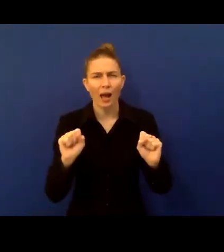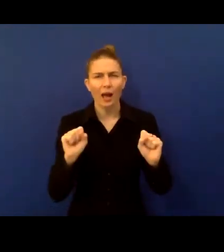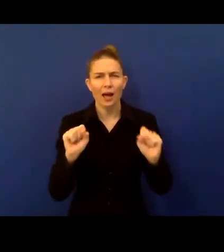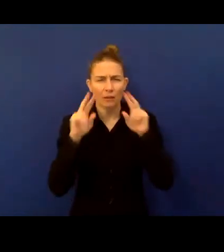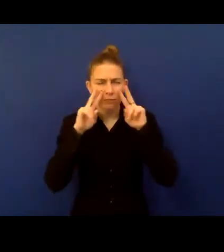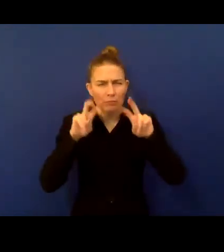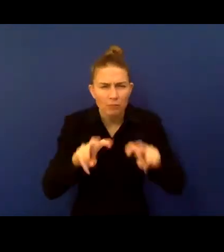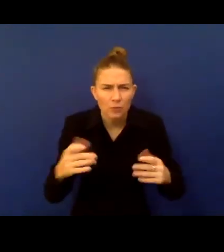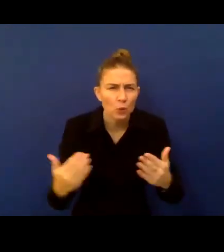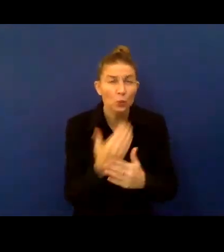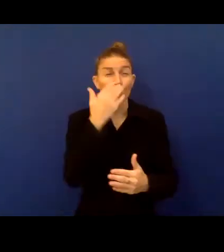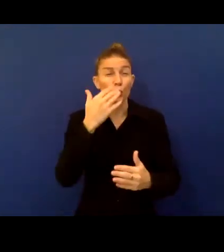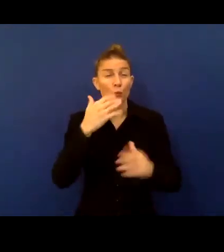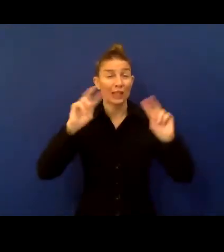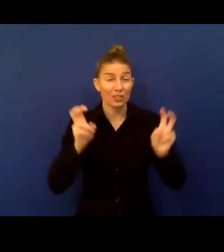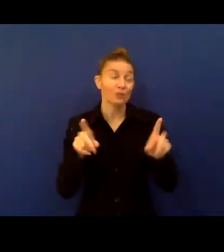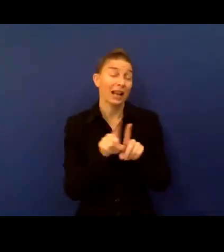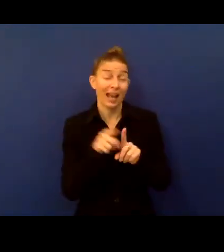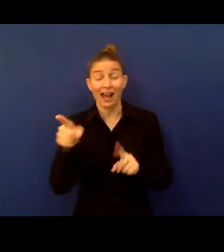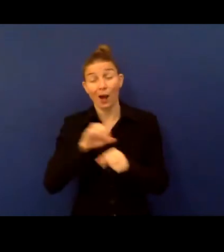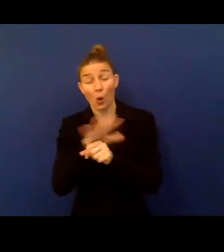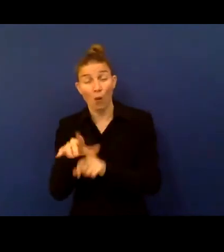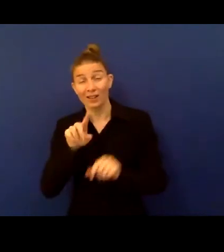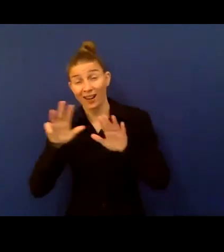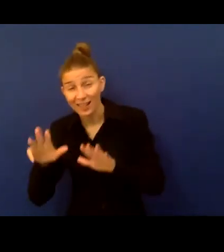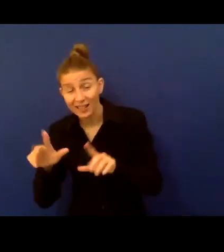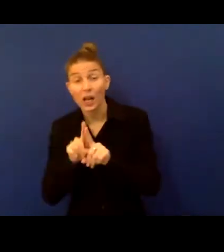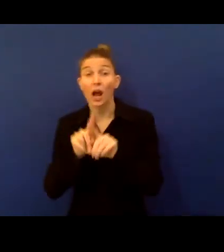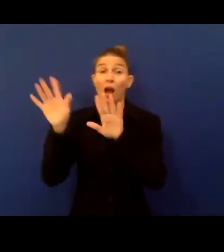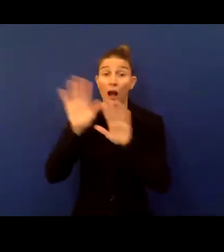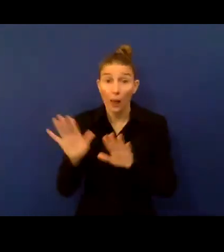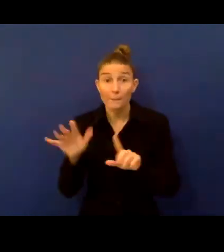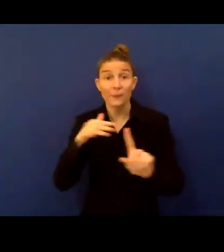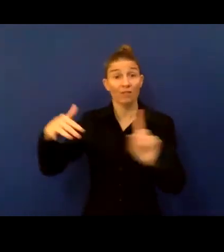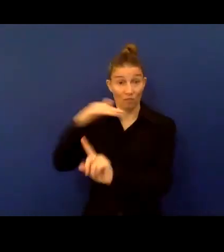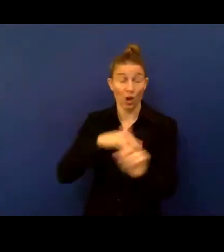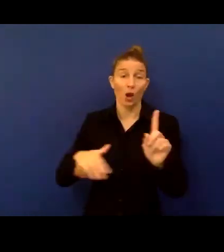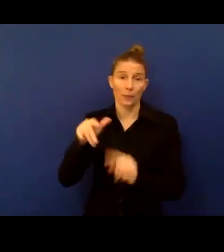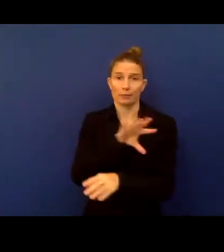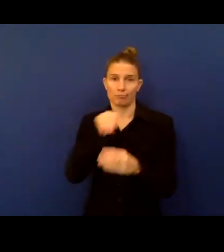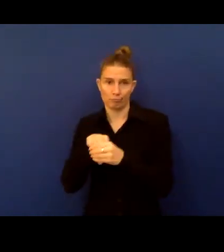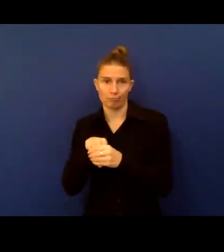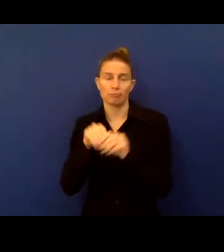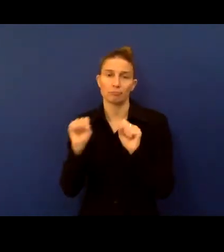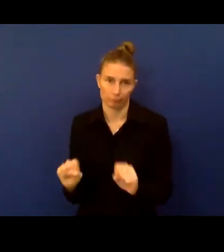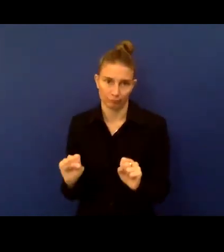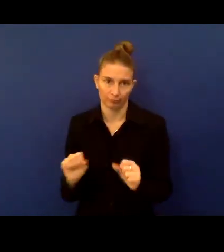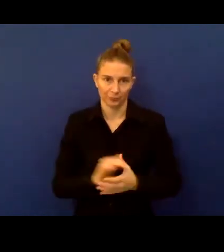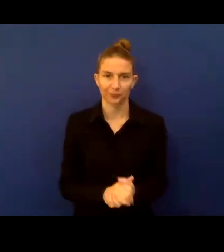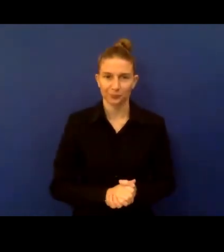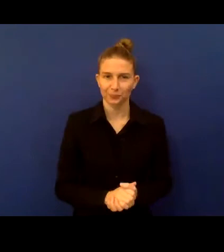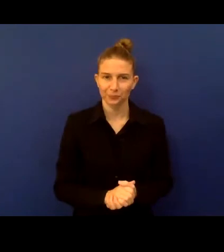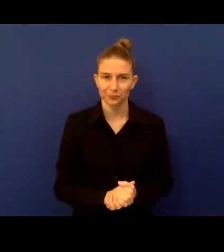like the response from COVID-19 and climate and environment as well. And I just, before